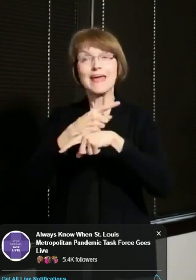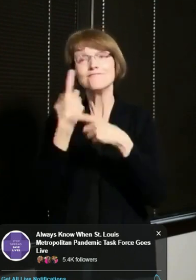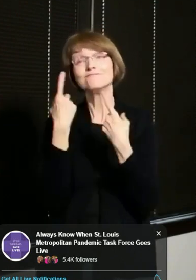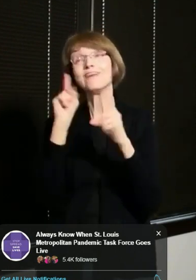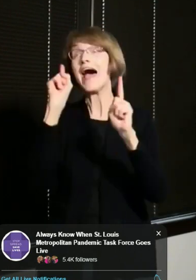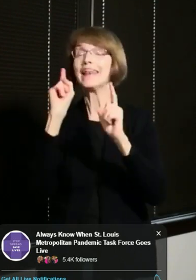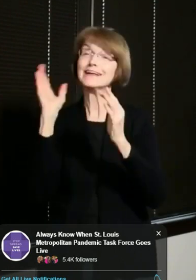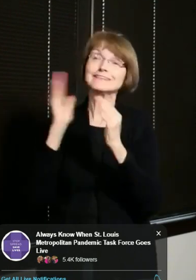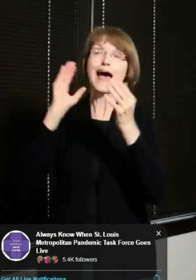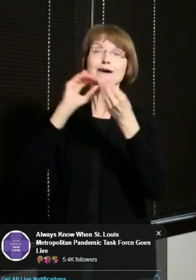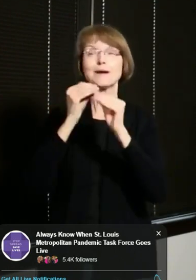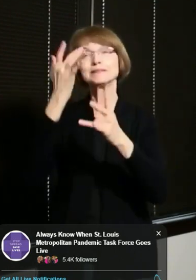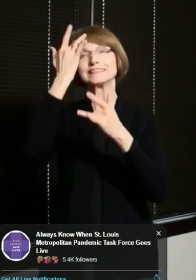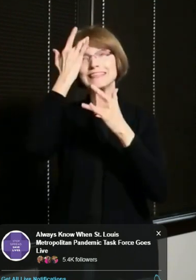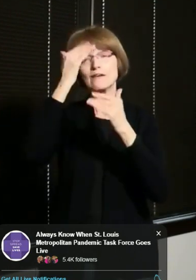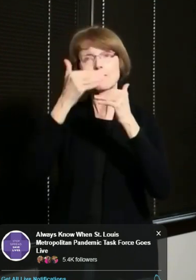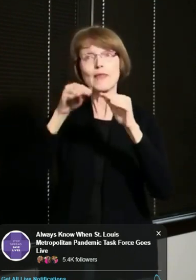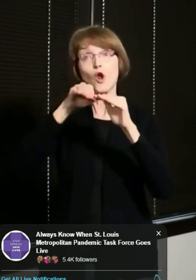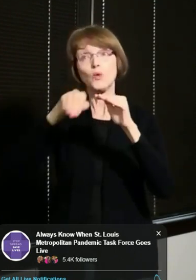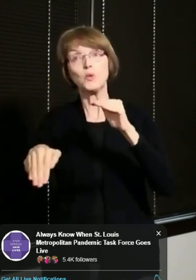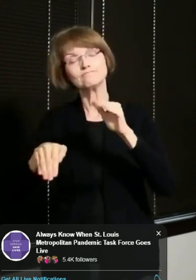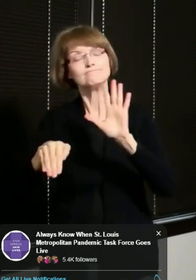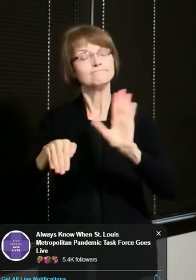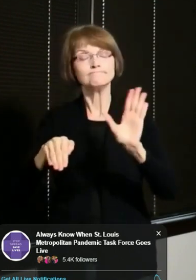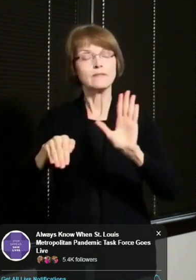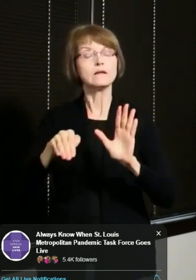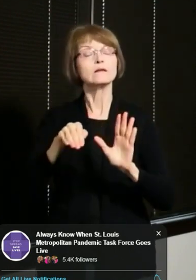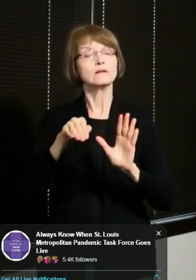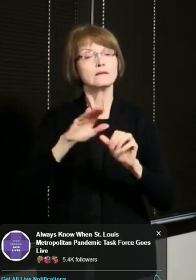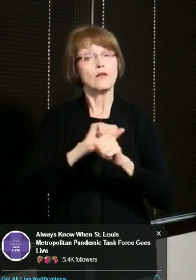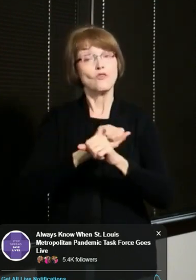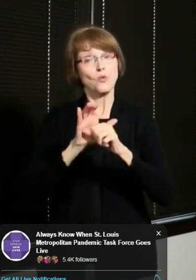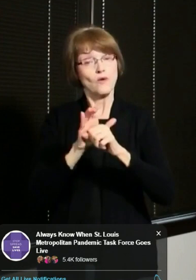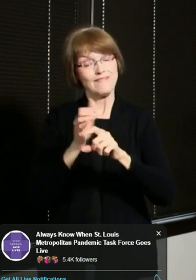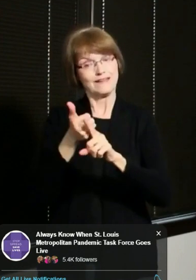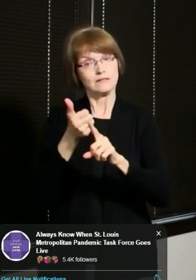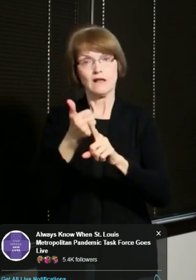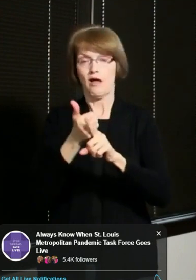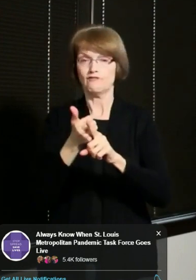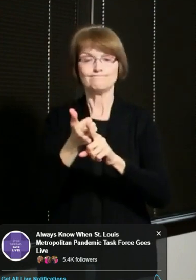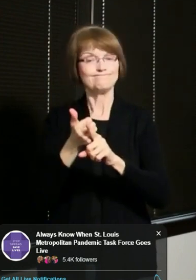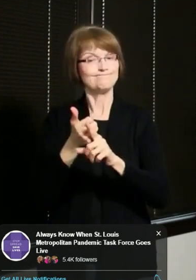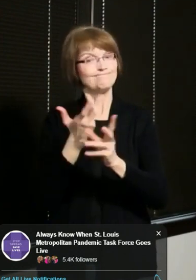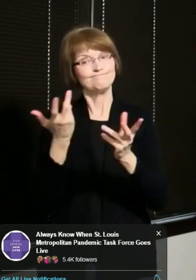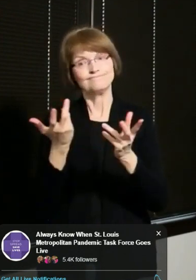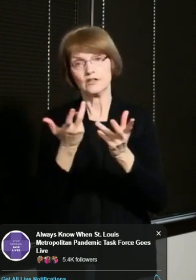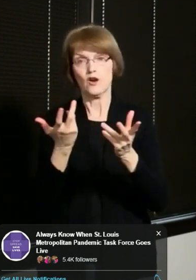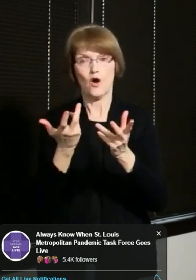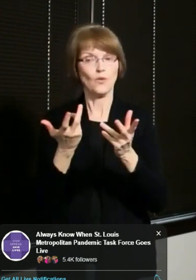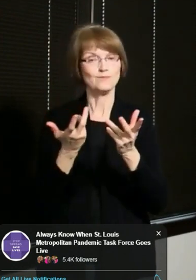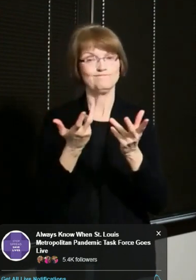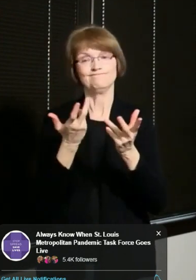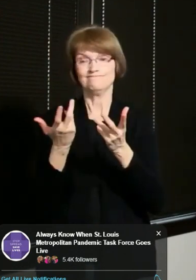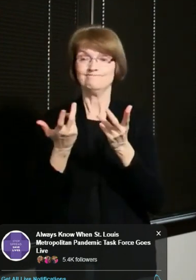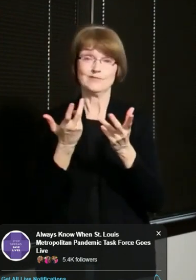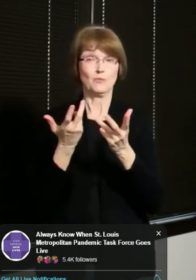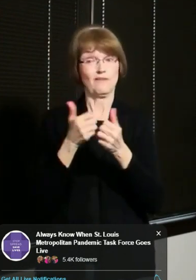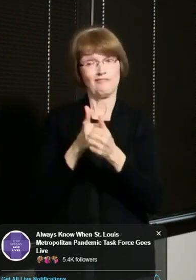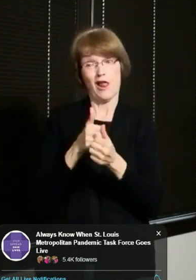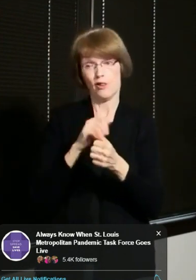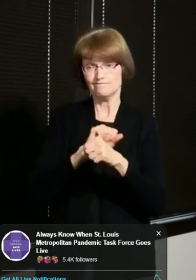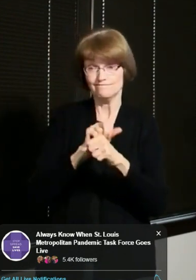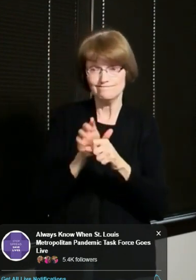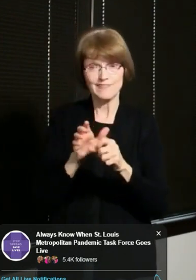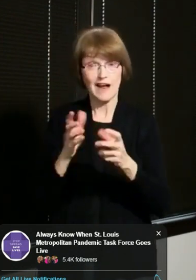peak is going to occur, the virus plays its own game. And so it will let us know when the peak has occurred.